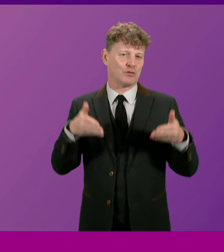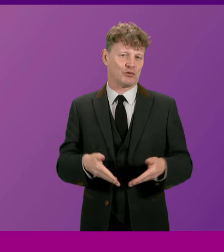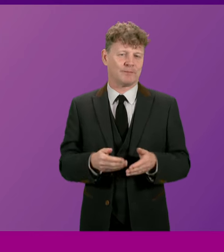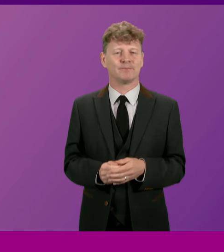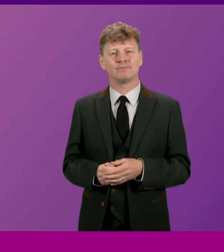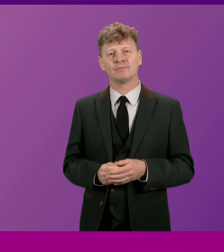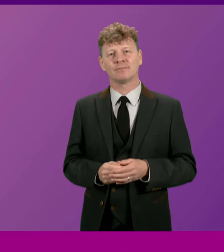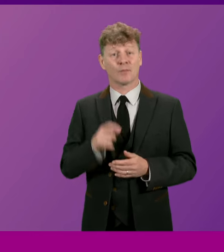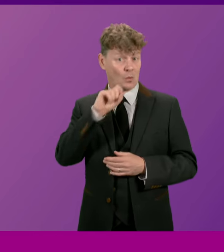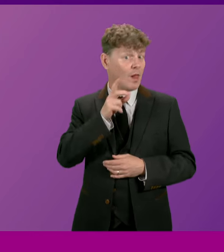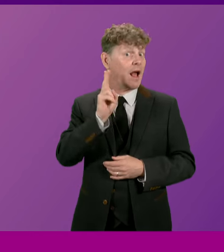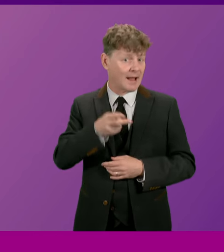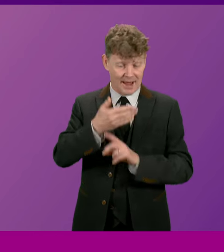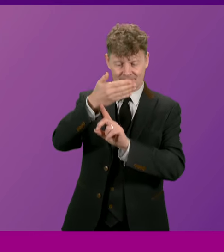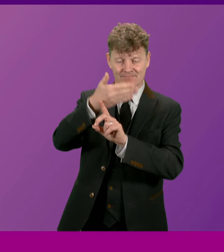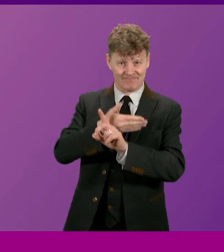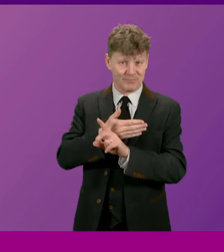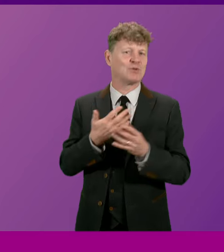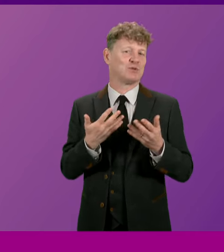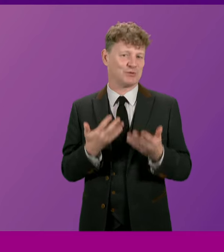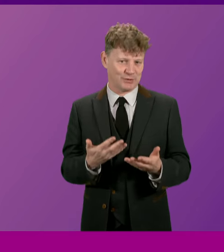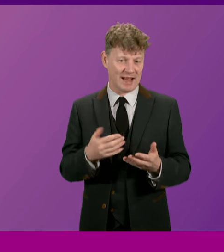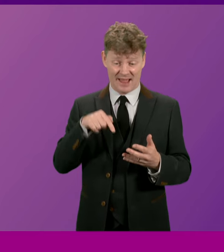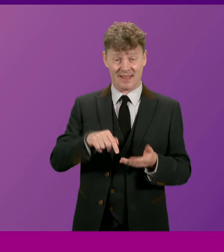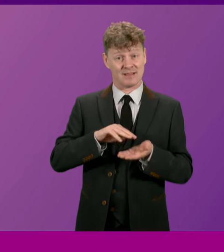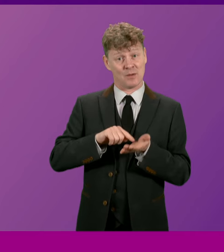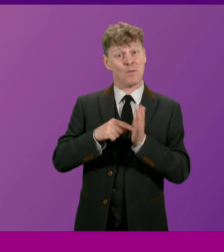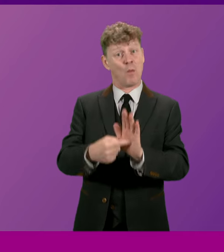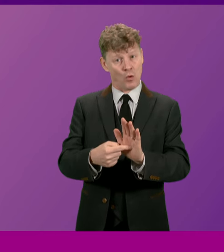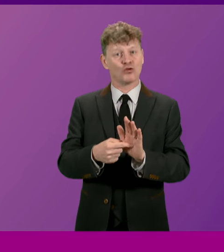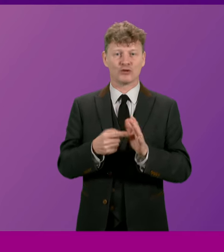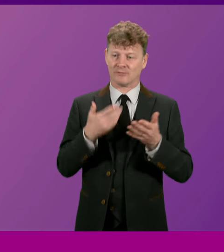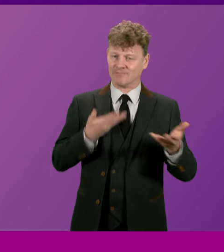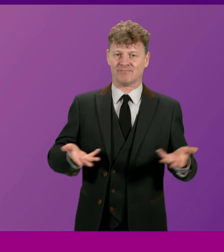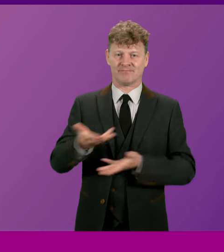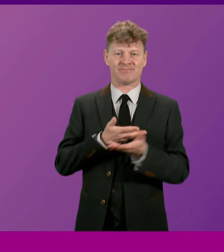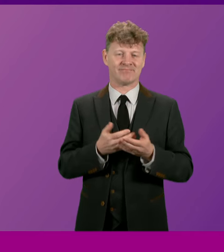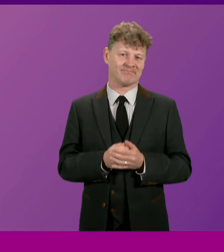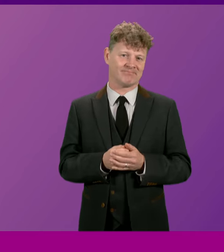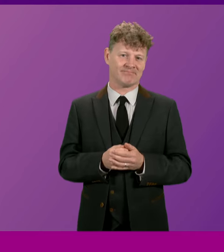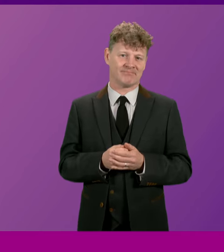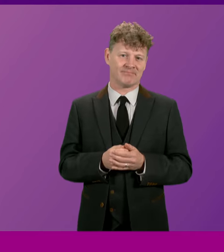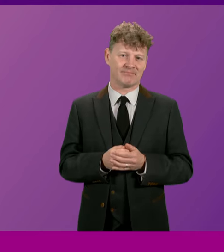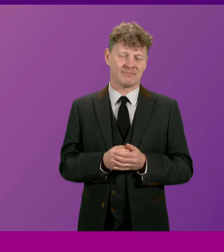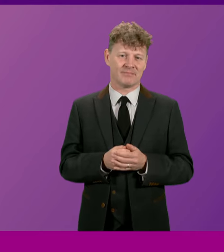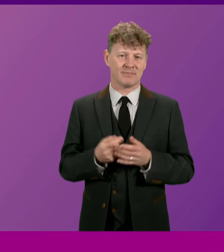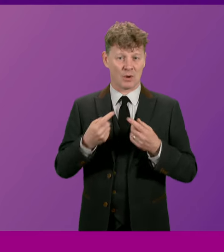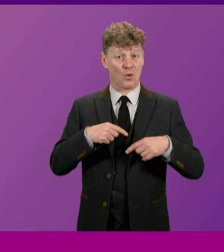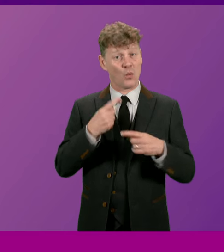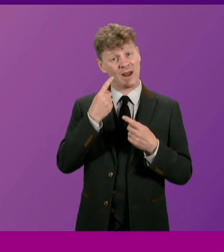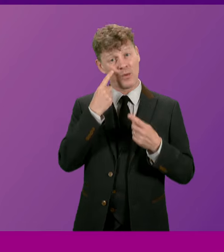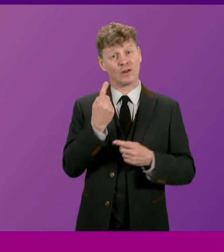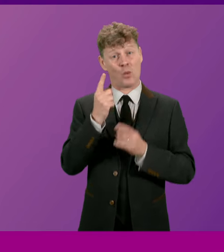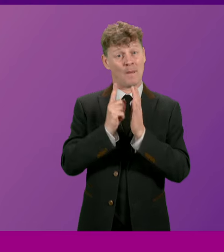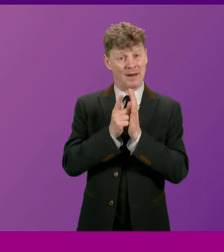and they will do so again today as this motion of condolence is debated. And of course we witnessed the minute of